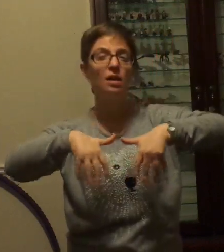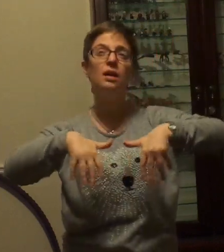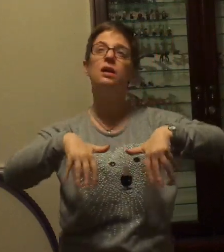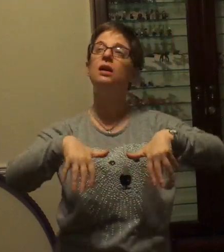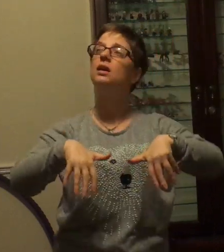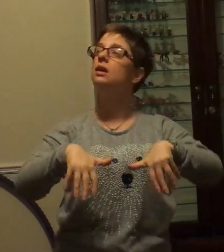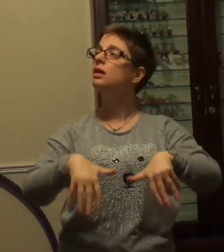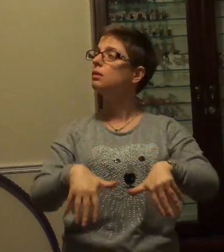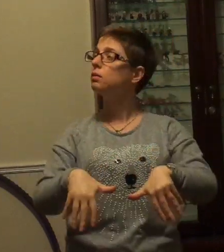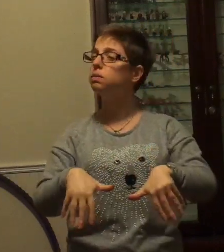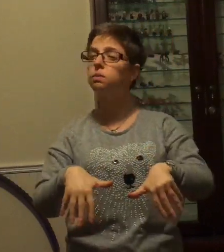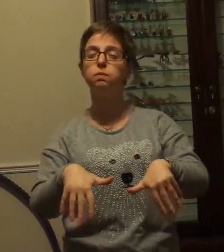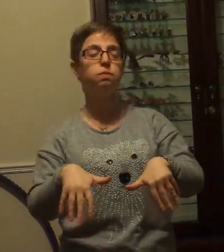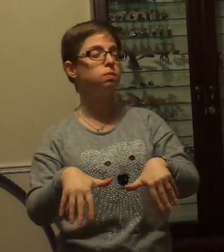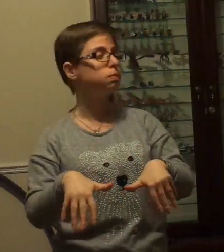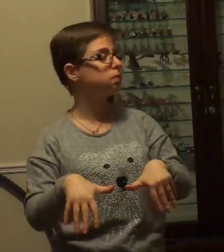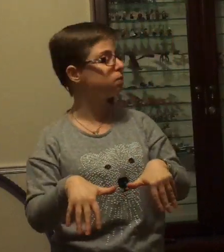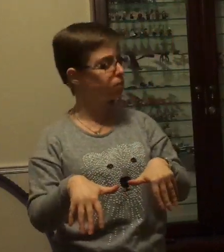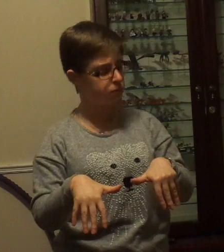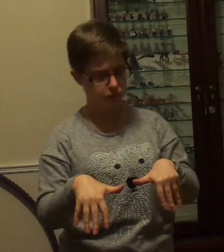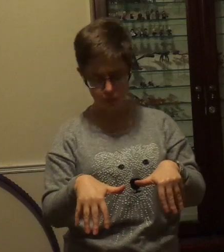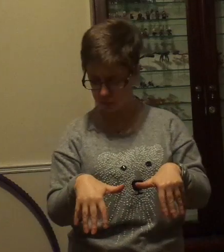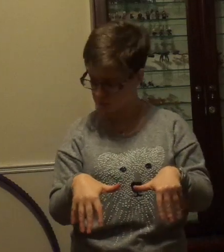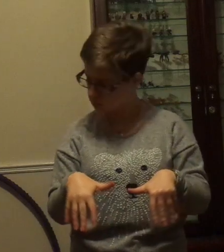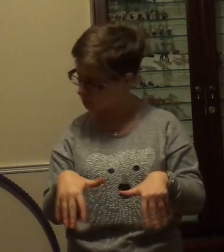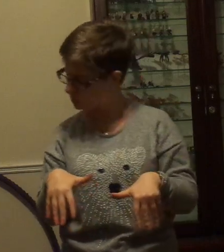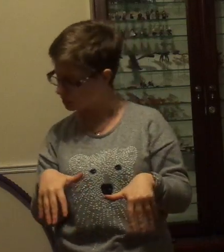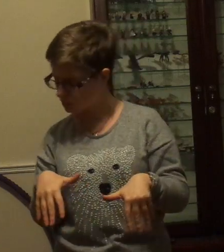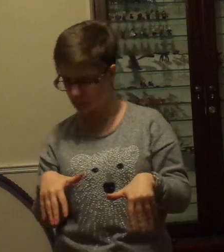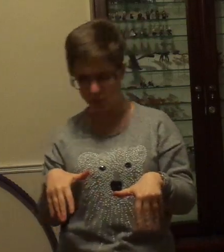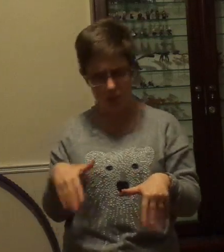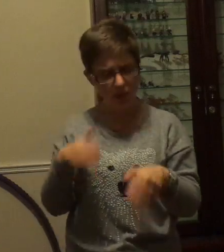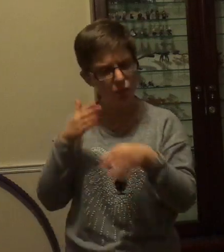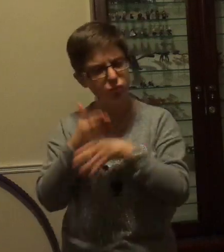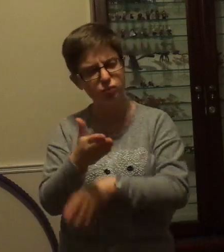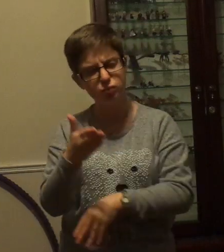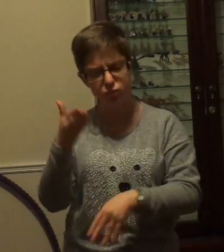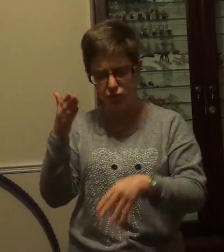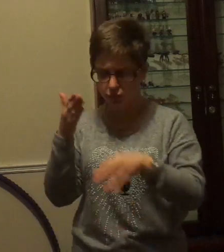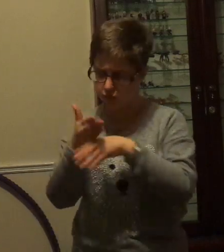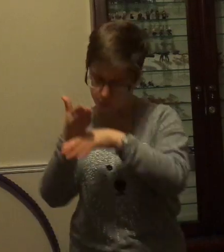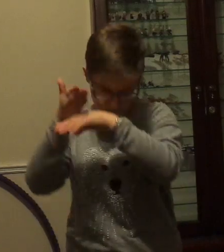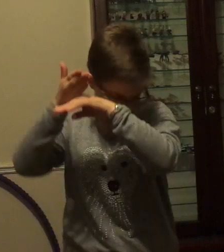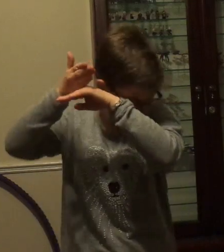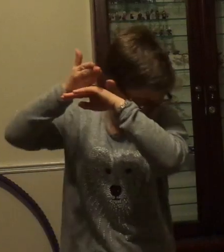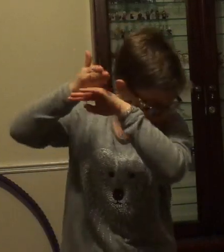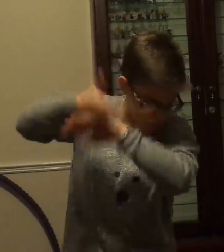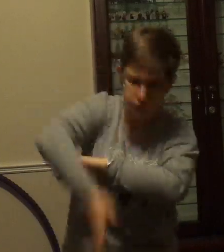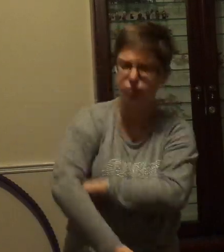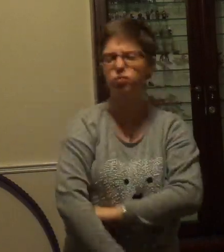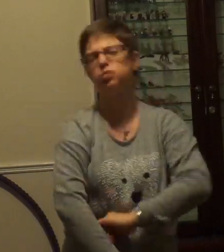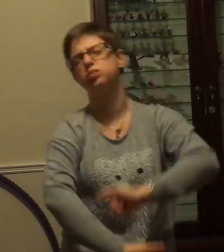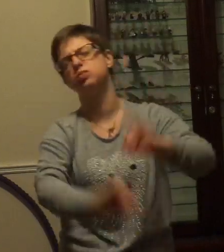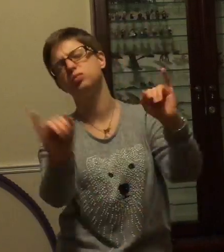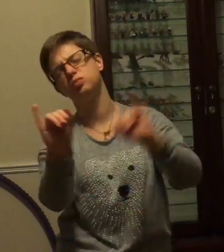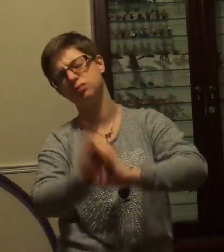and the road has been too long.